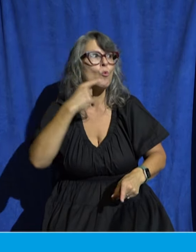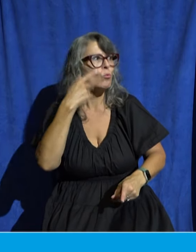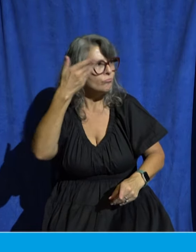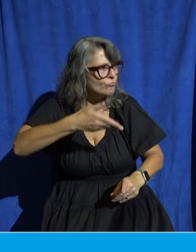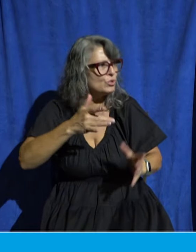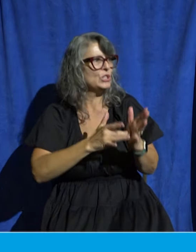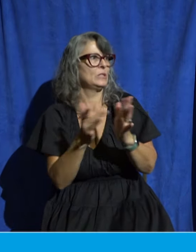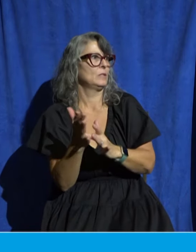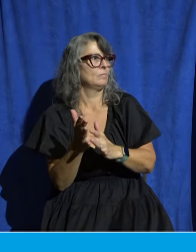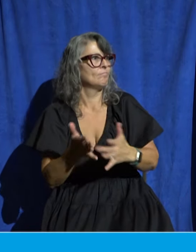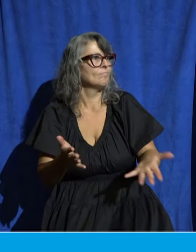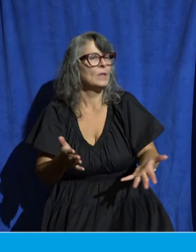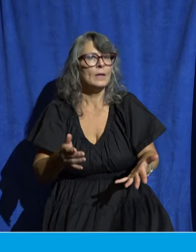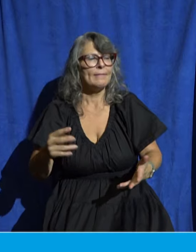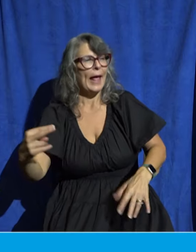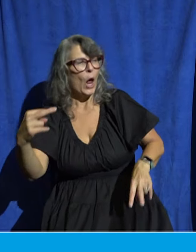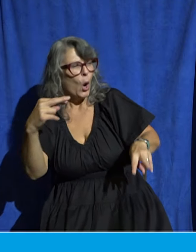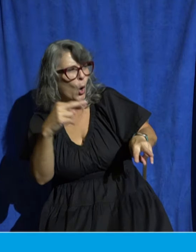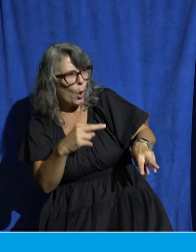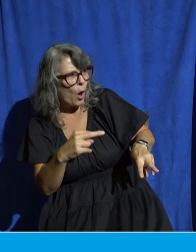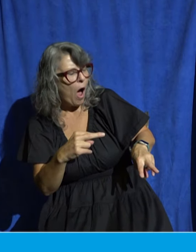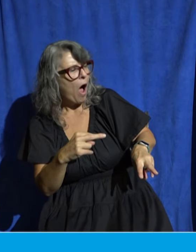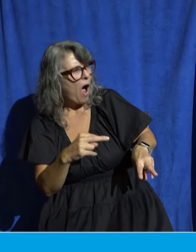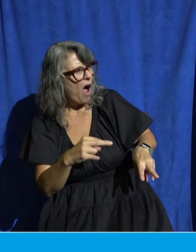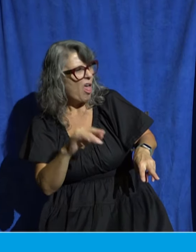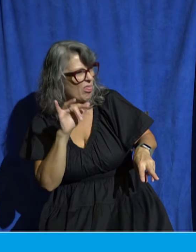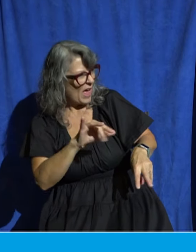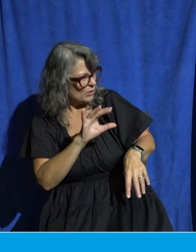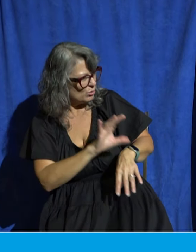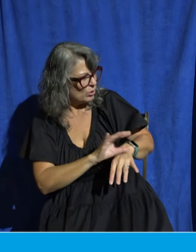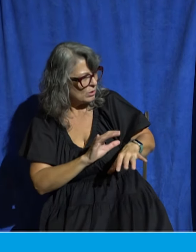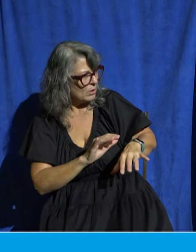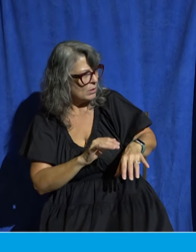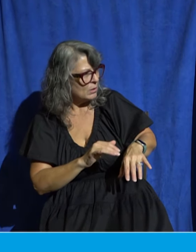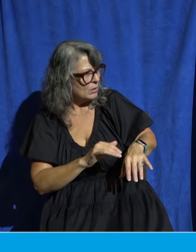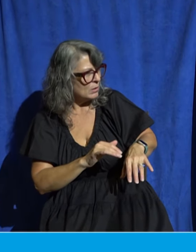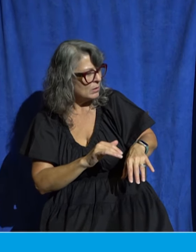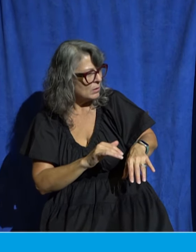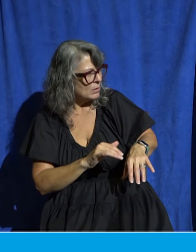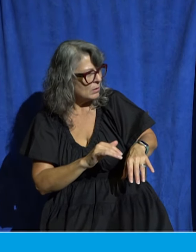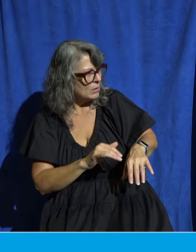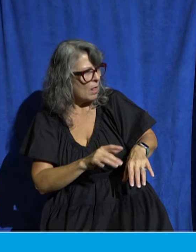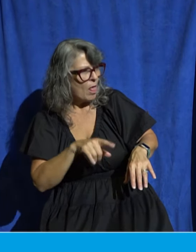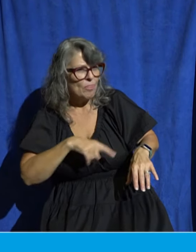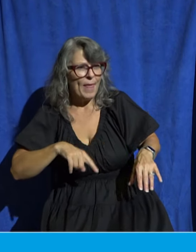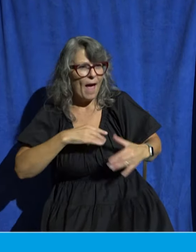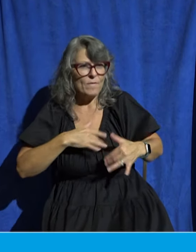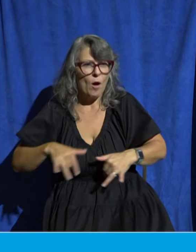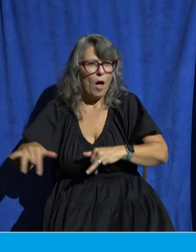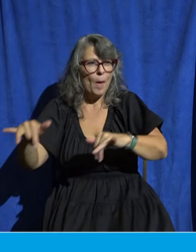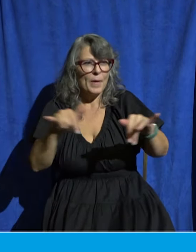because when they see people who have nothing else in common except their faith in Jesus loving